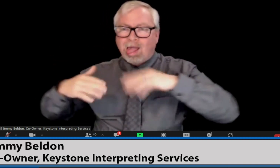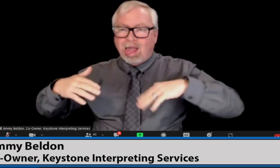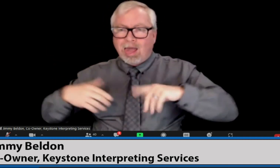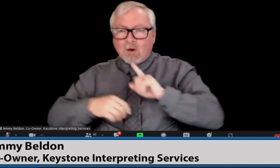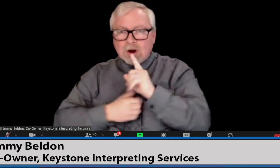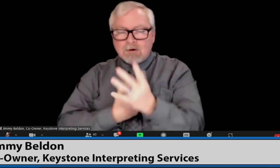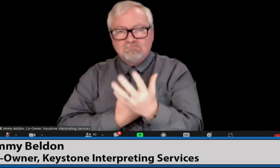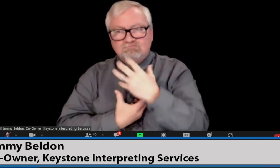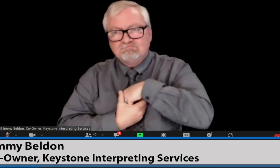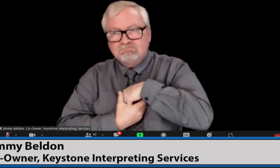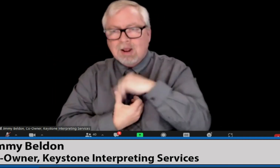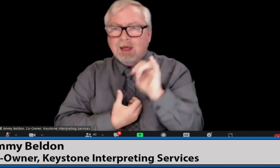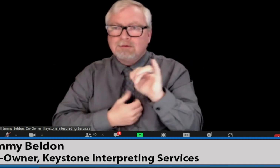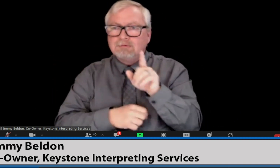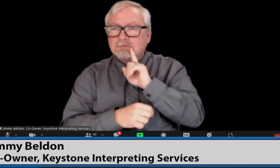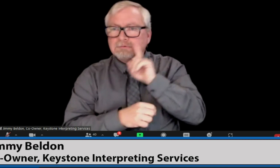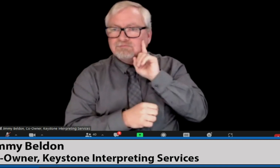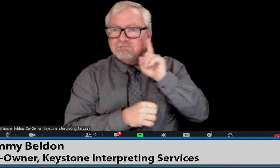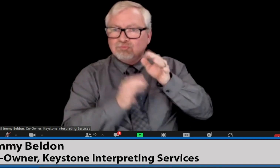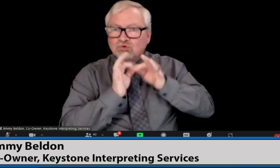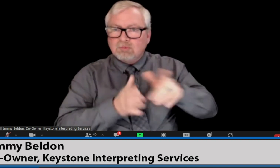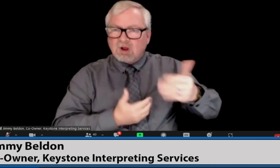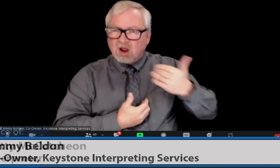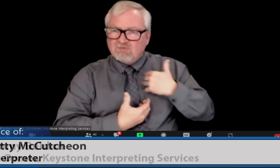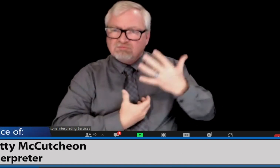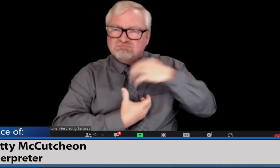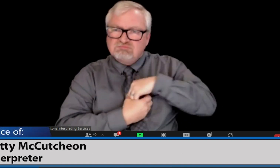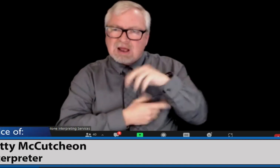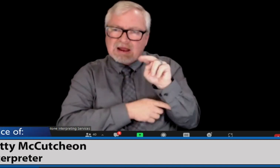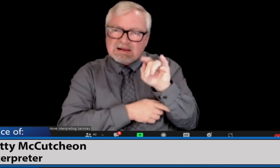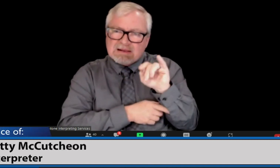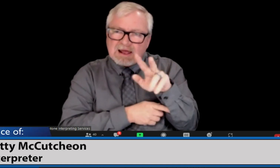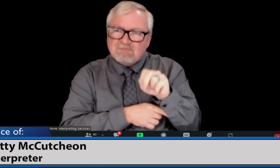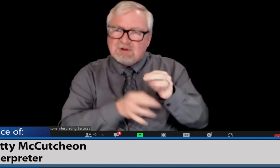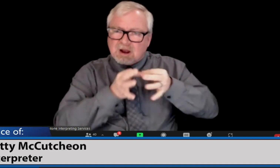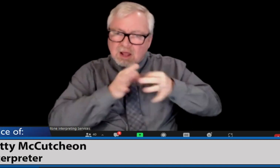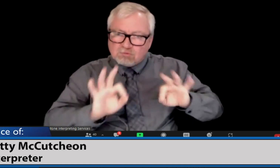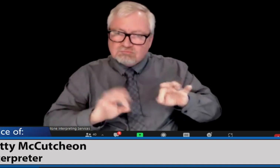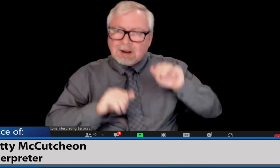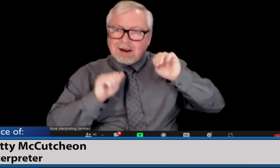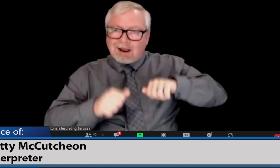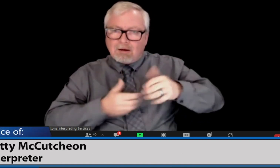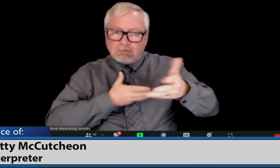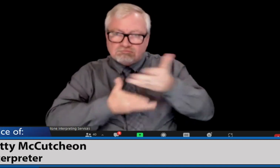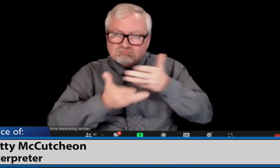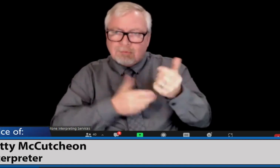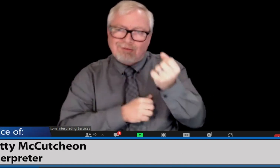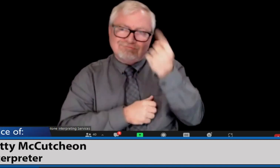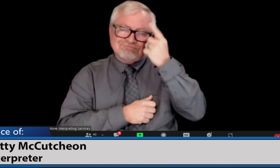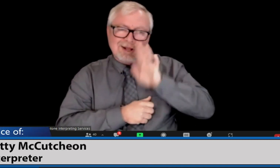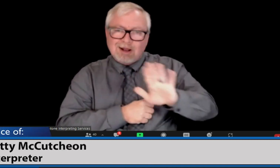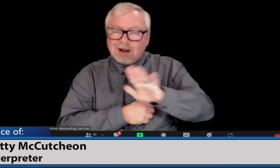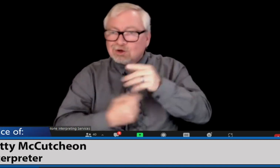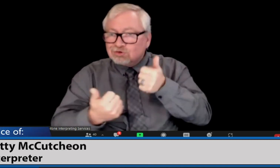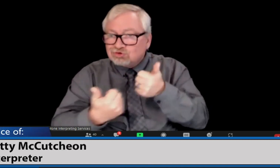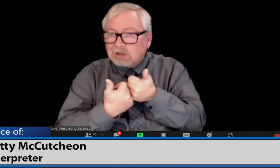and then going out and using it in the classroom, but they really don't have that cultural native language experience